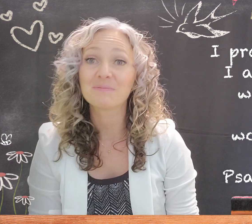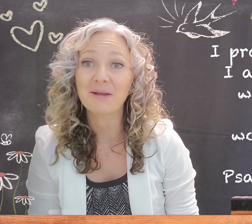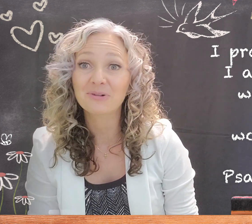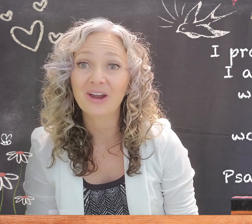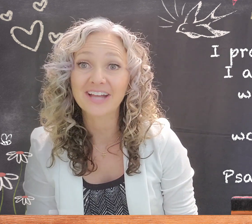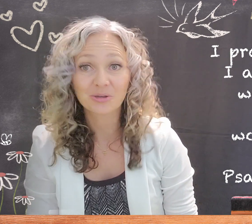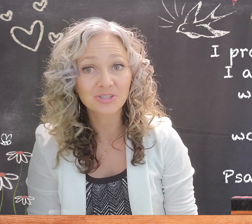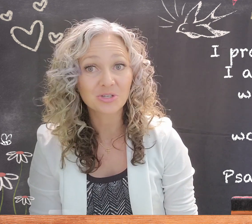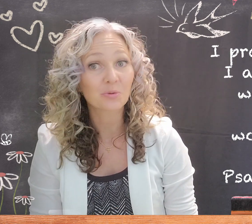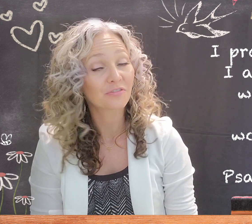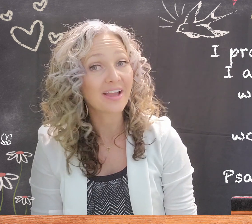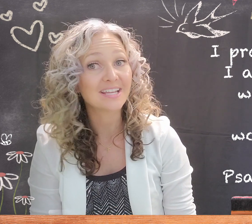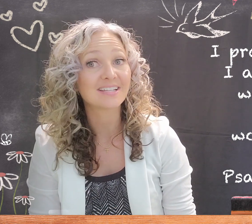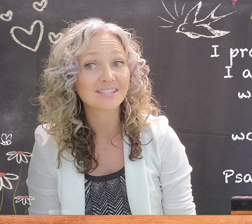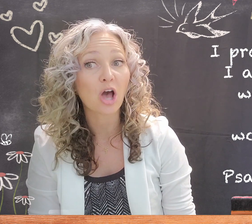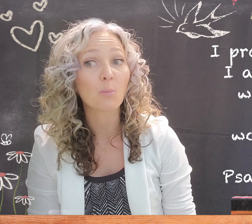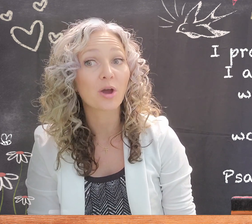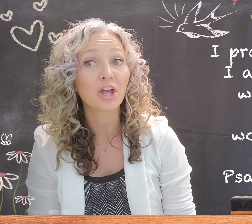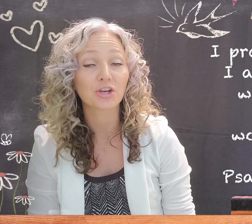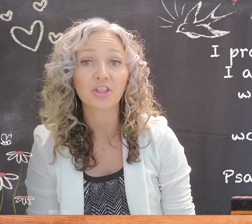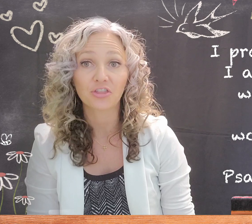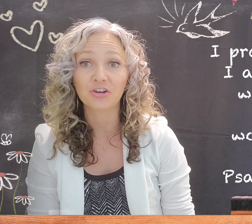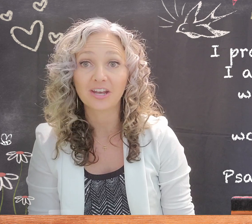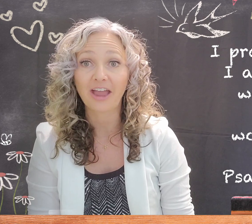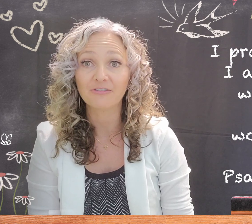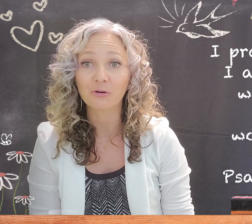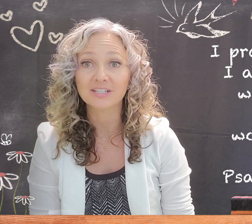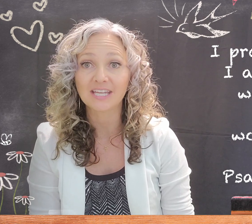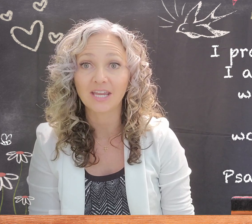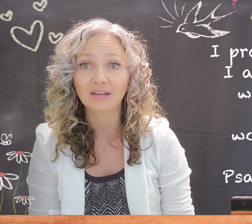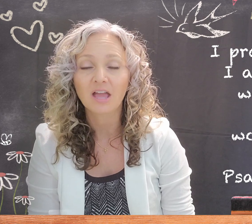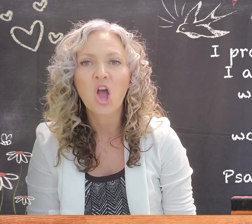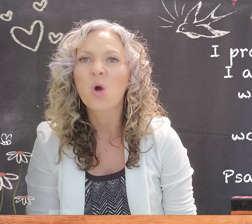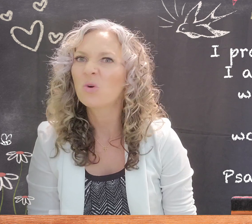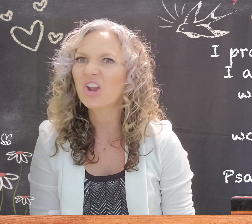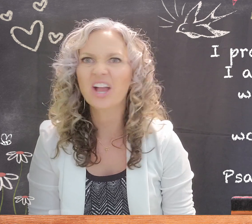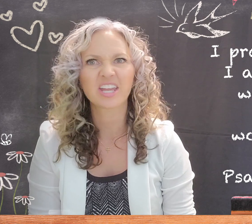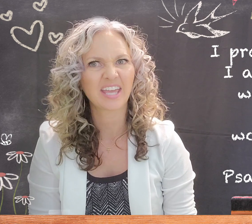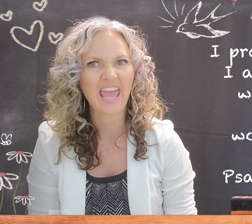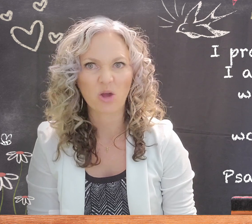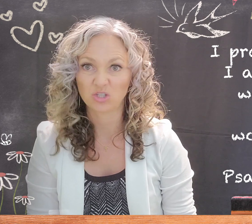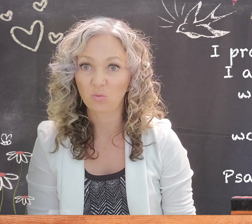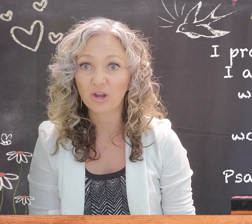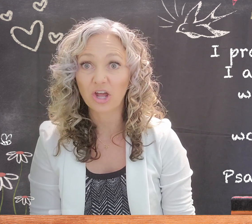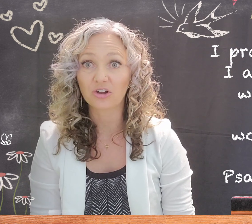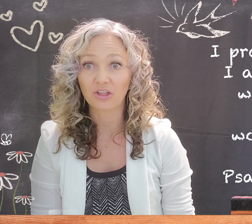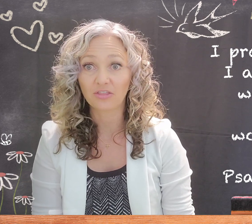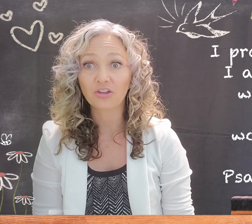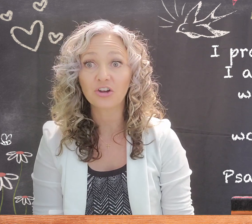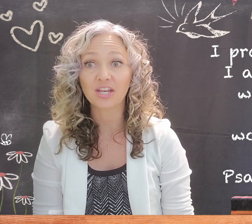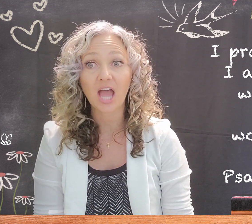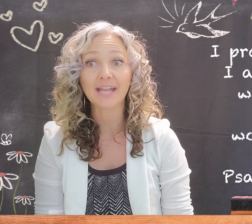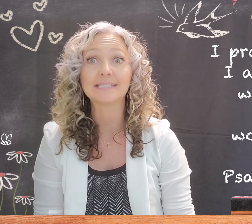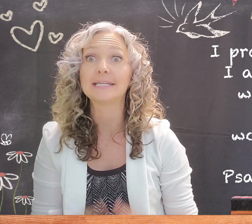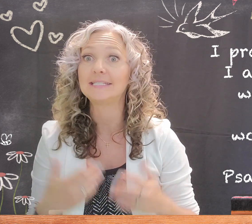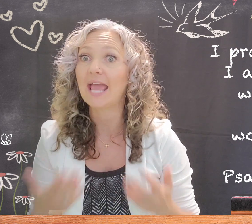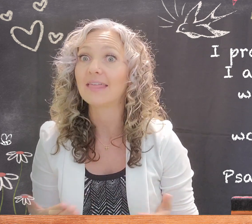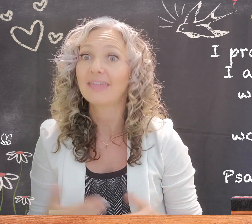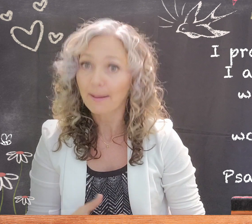remember, I told you we'll find it in Psalm 139, 14. We're not going to count to 139 today. That